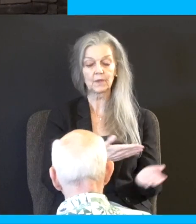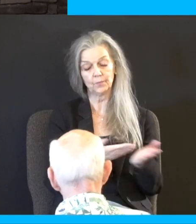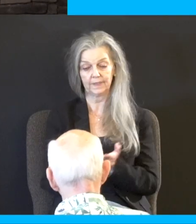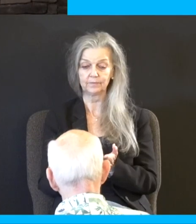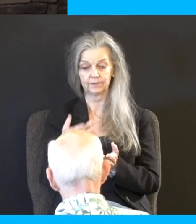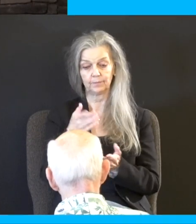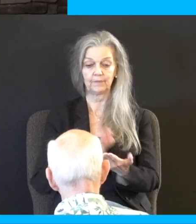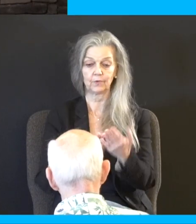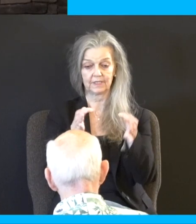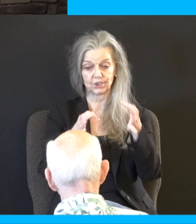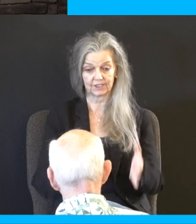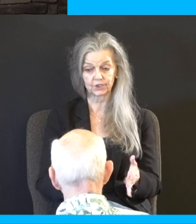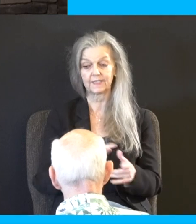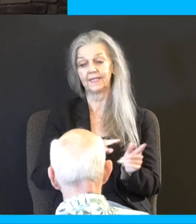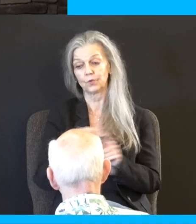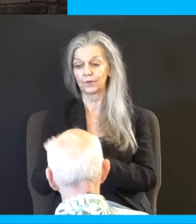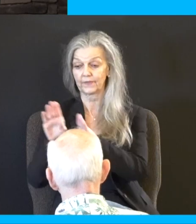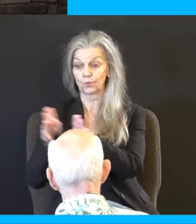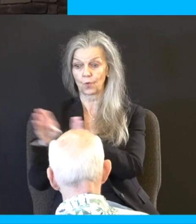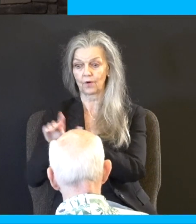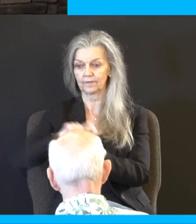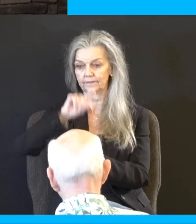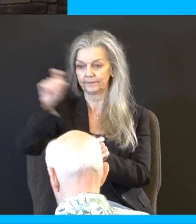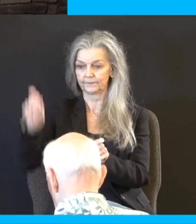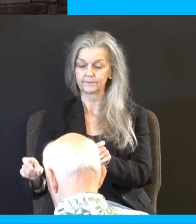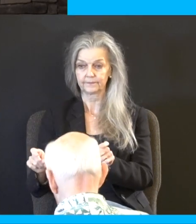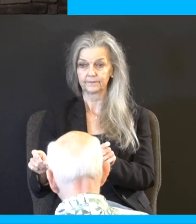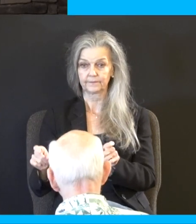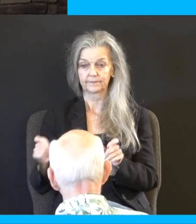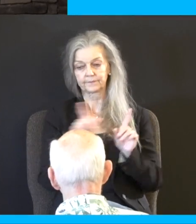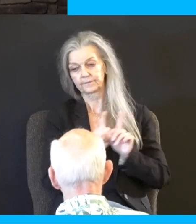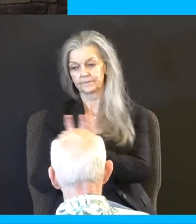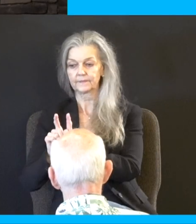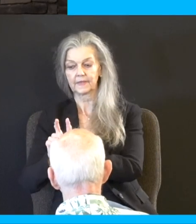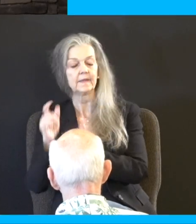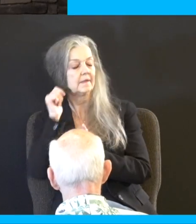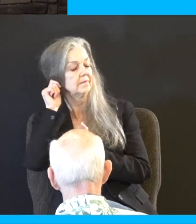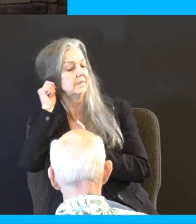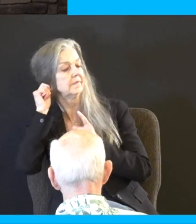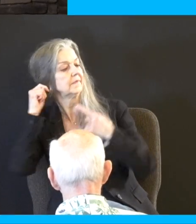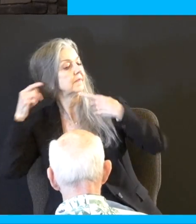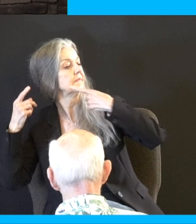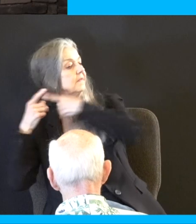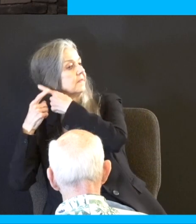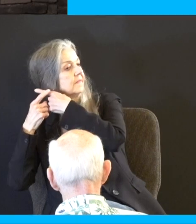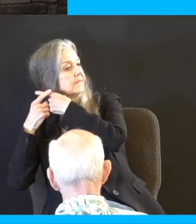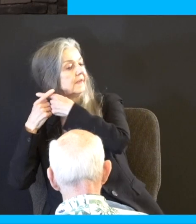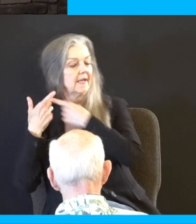doorpost. So they confirm this publicly. His master shall bore through his ear with an aw, and he shall serve him forever. Again,